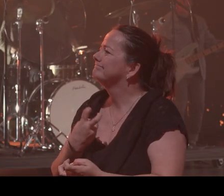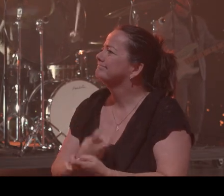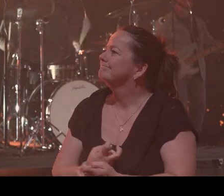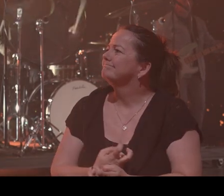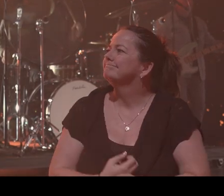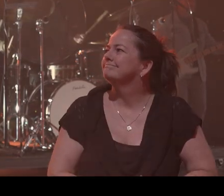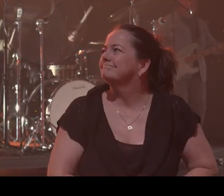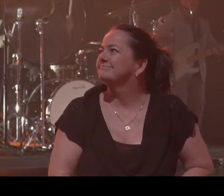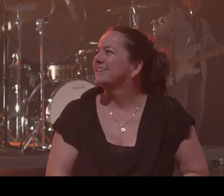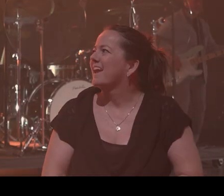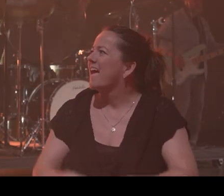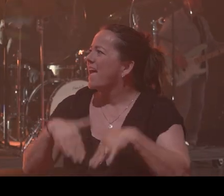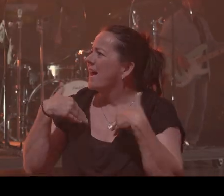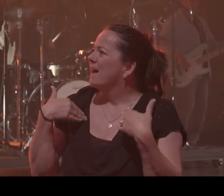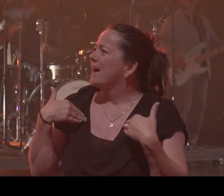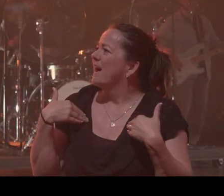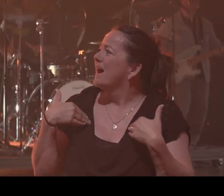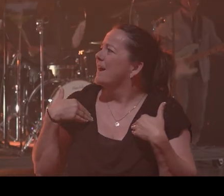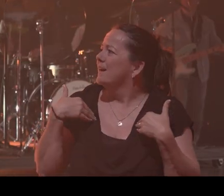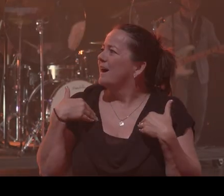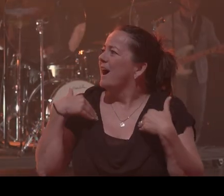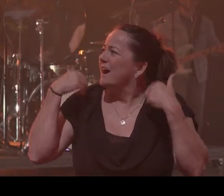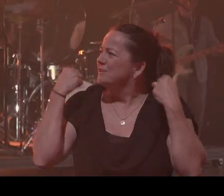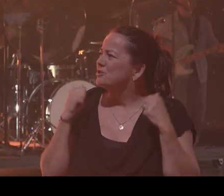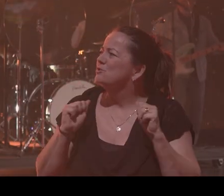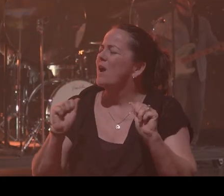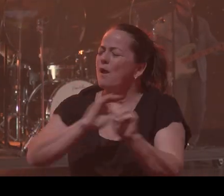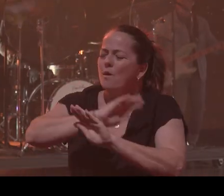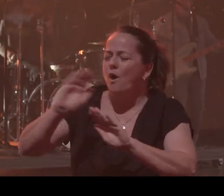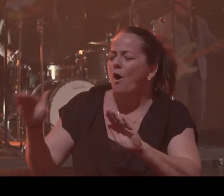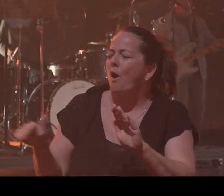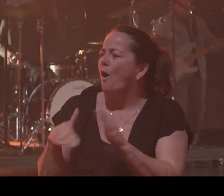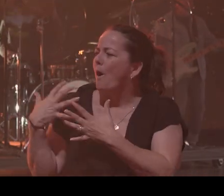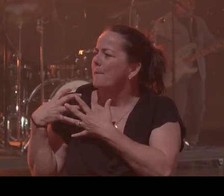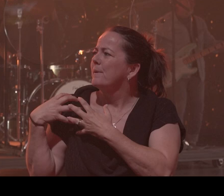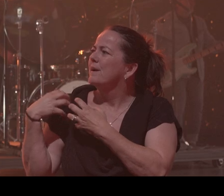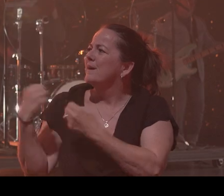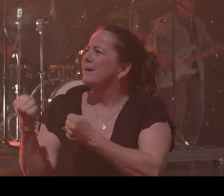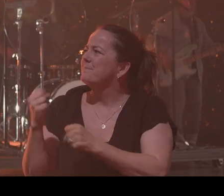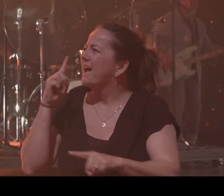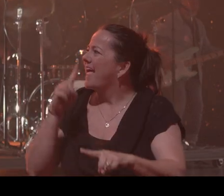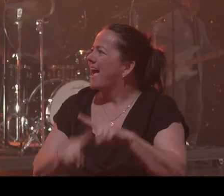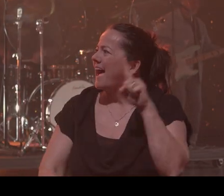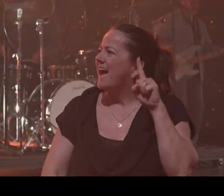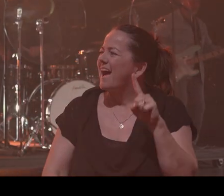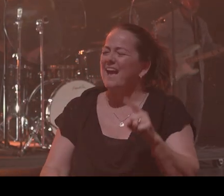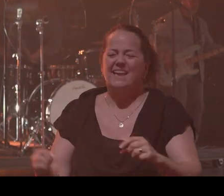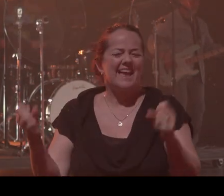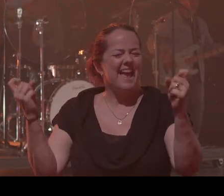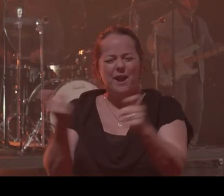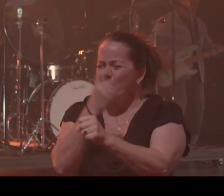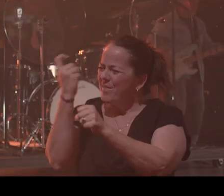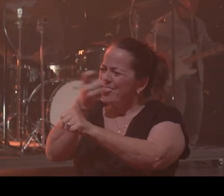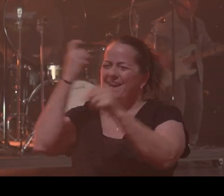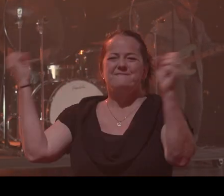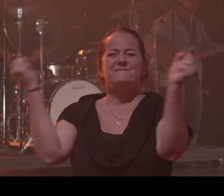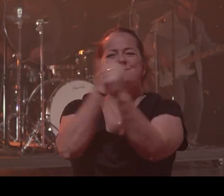And I've tried with all my might, but I just can't win the fight. I'm slowly